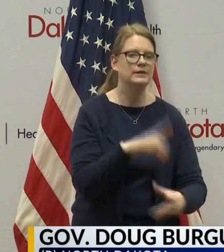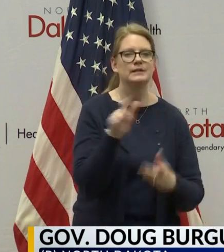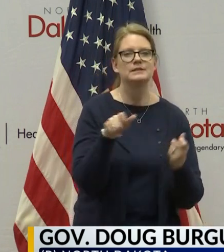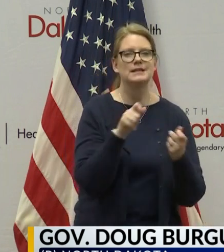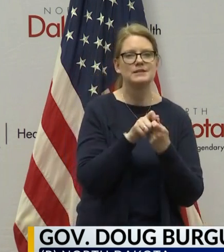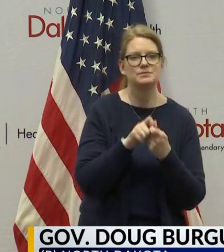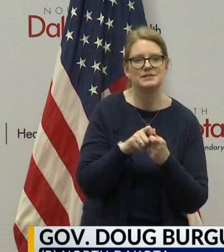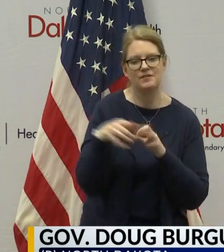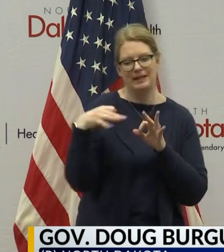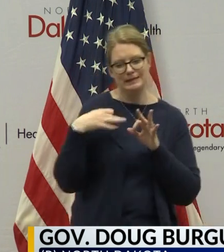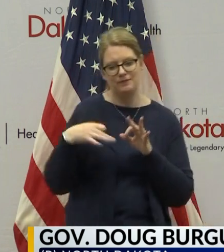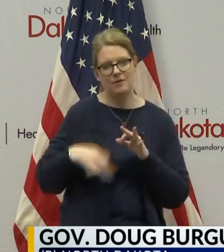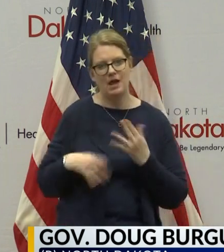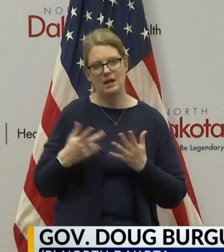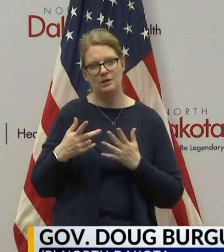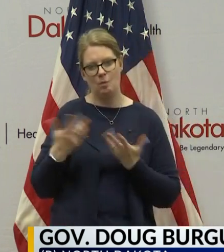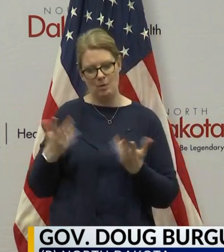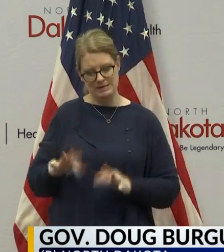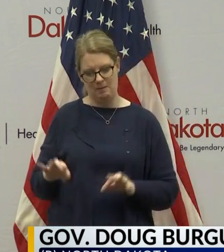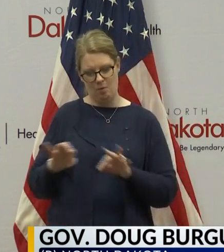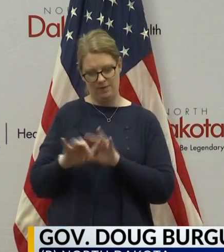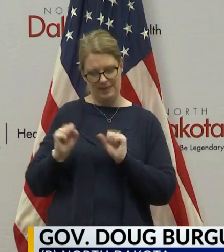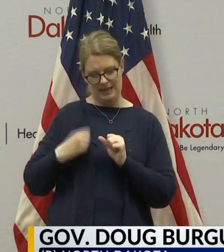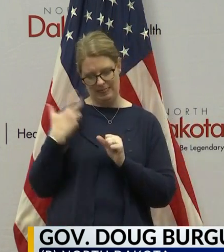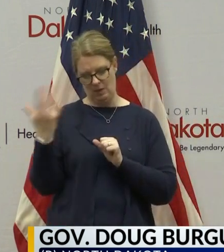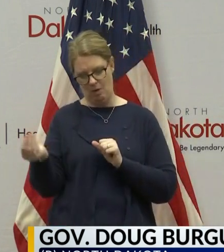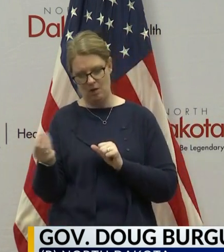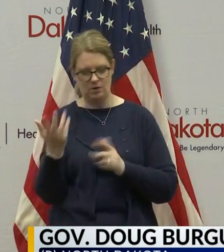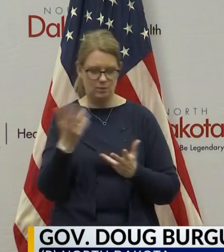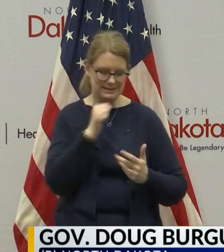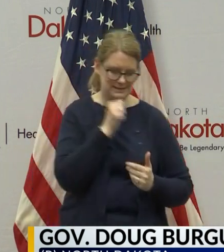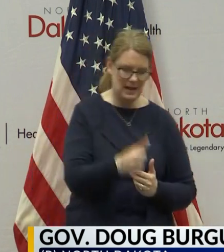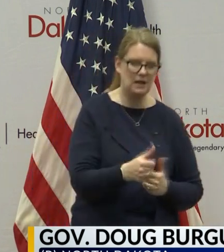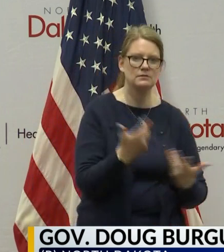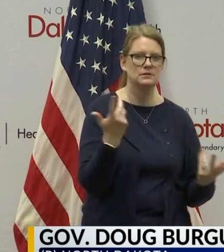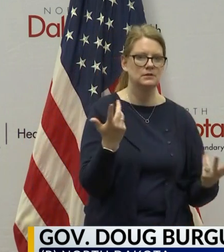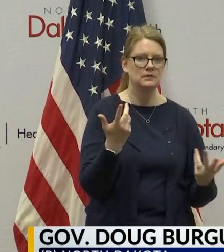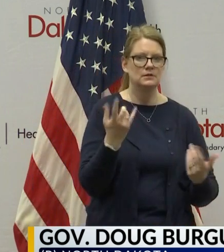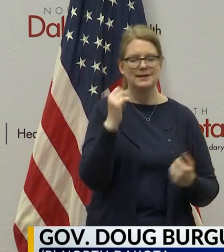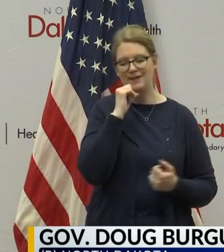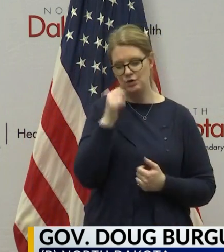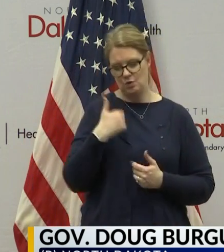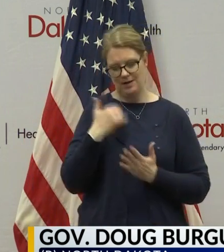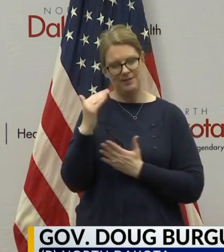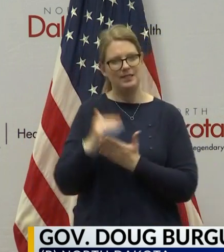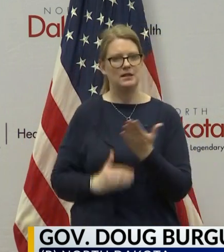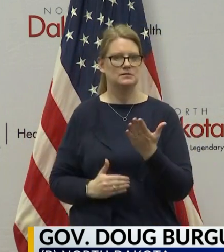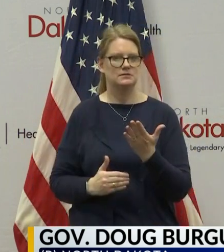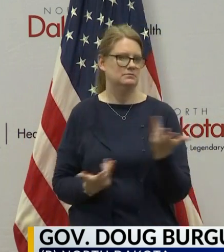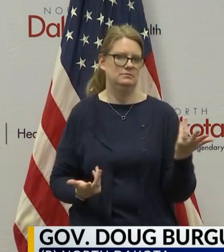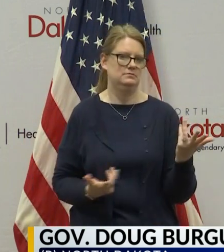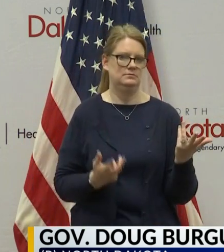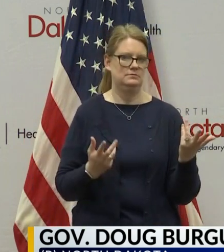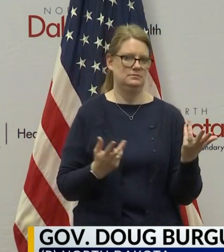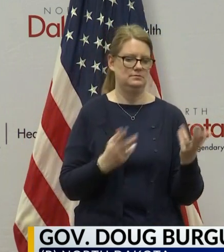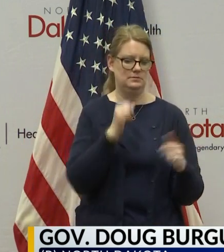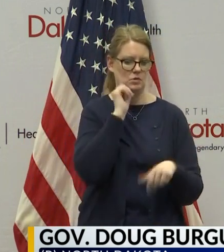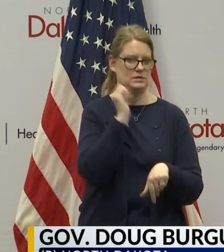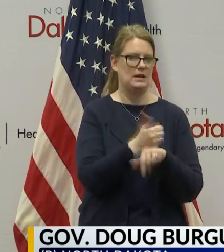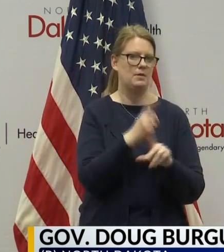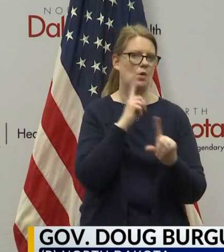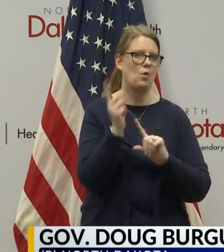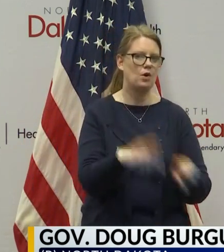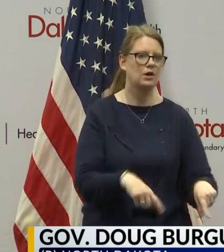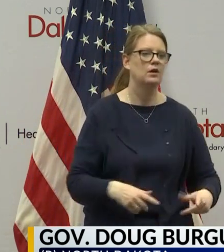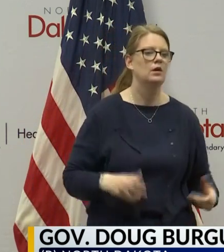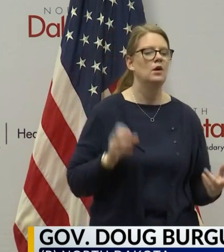essential or not essential. And the – talking to every other governor that's done that, I mean, if you don't have that list, then why put an order in? Because – and then if